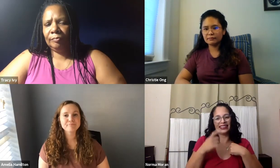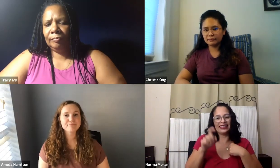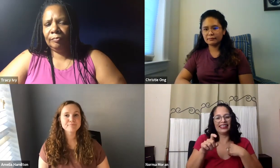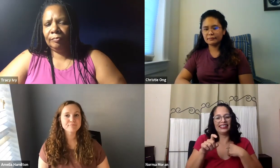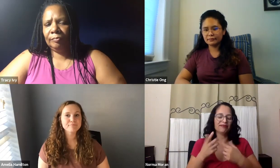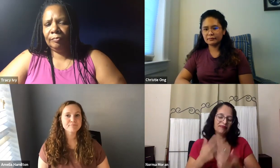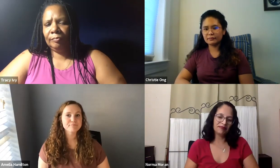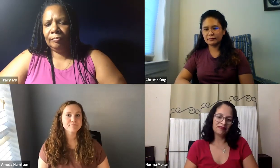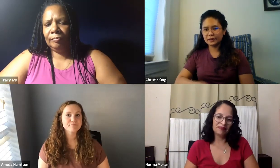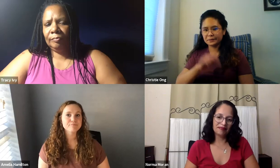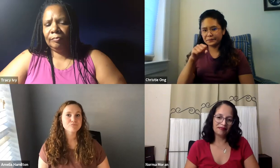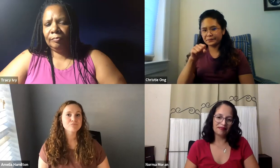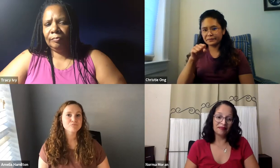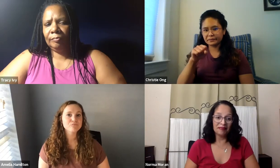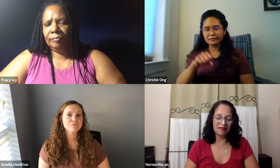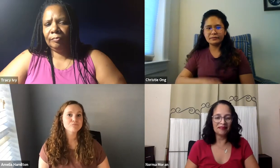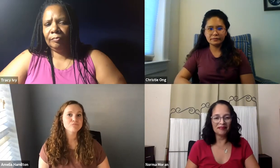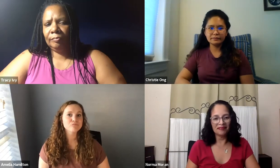recognized. I think that's necessary.